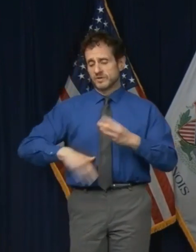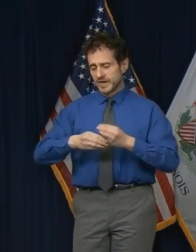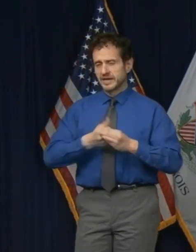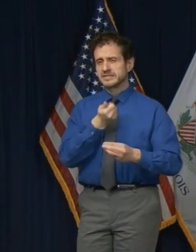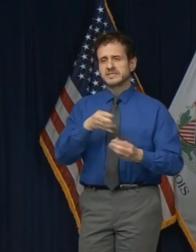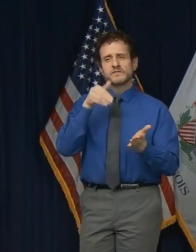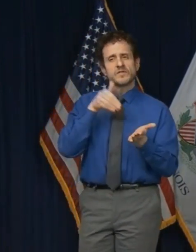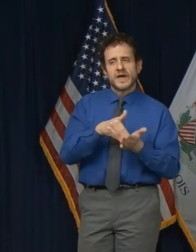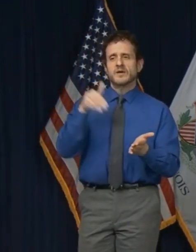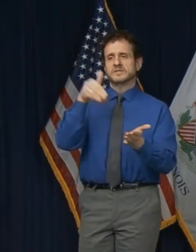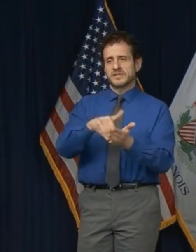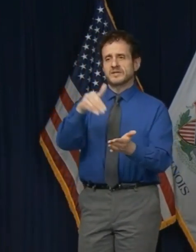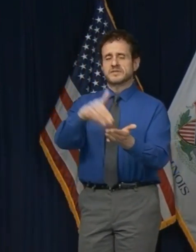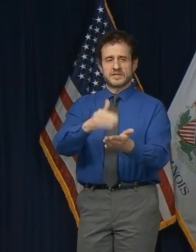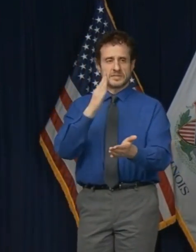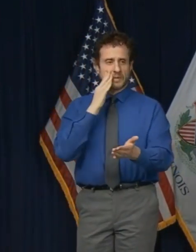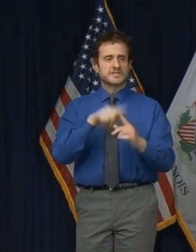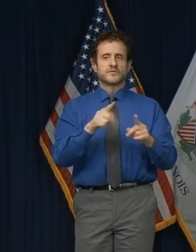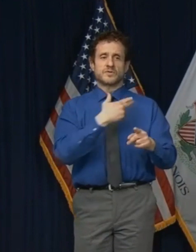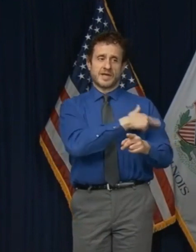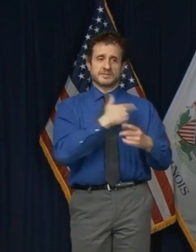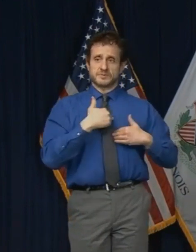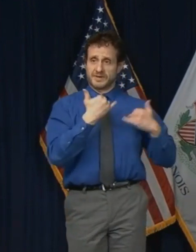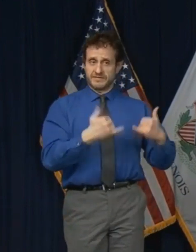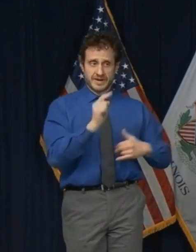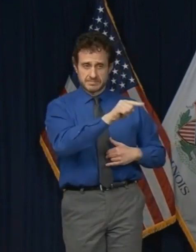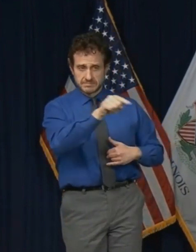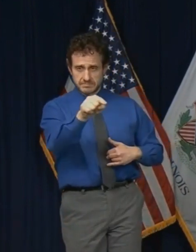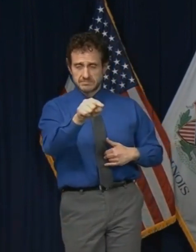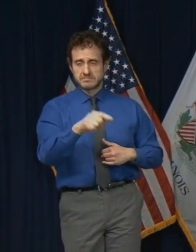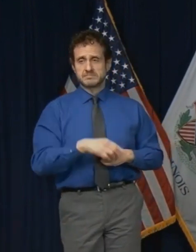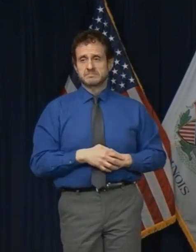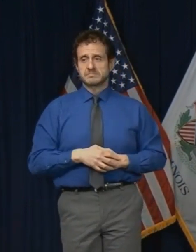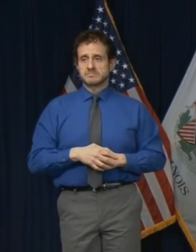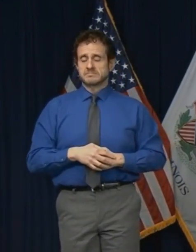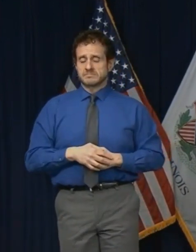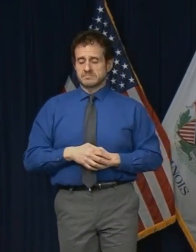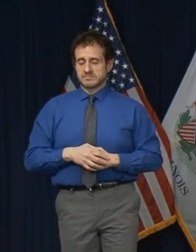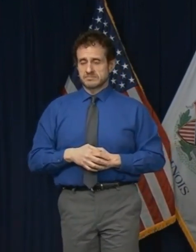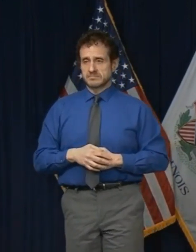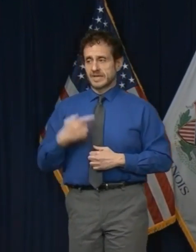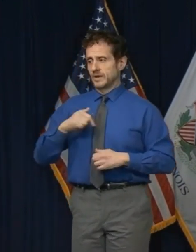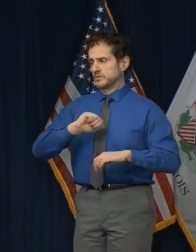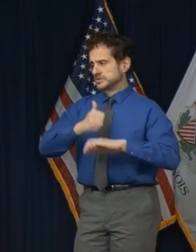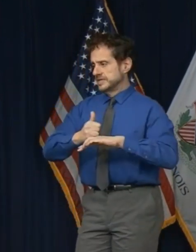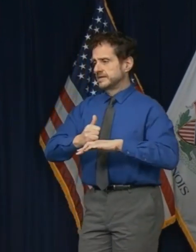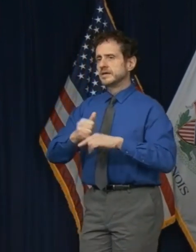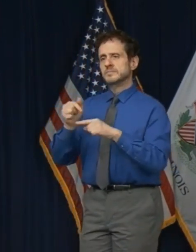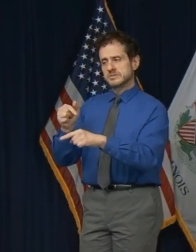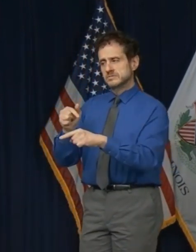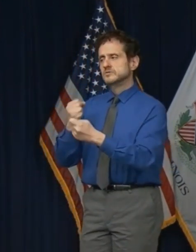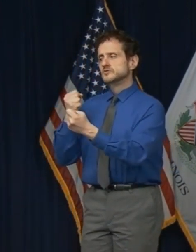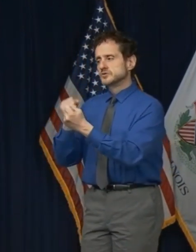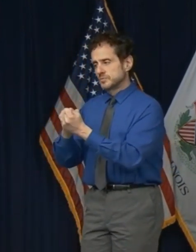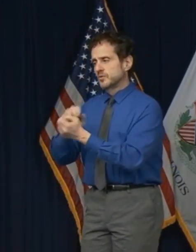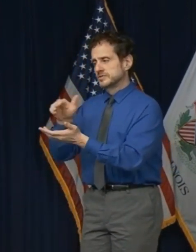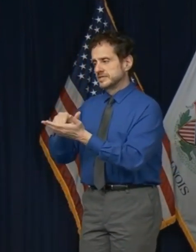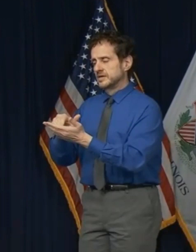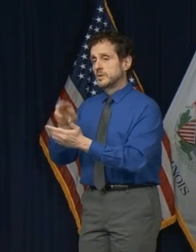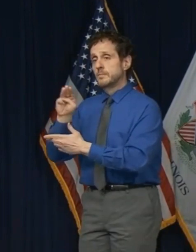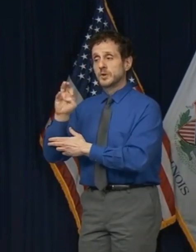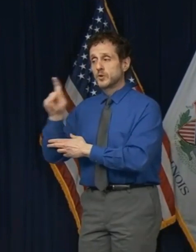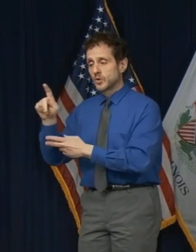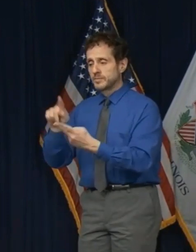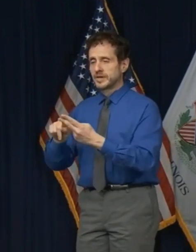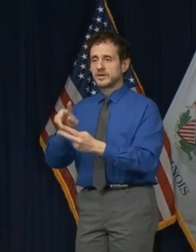of beds at our existing institutions and are standing up supportive facilities at McCormick Place, at Westlake